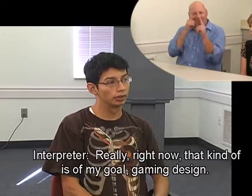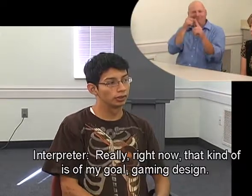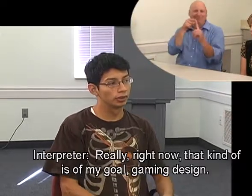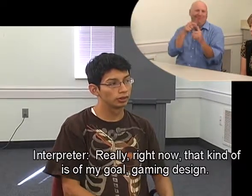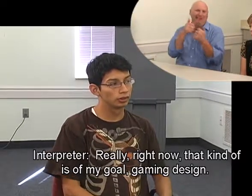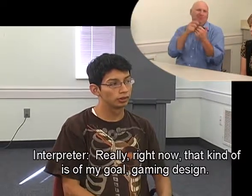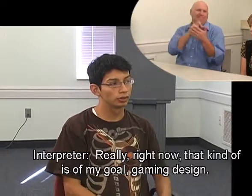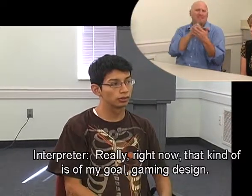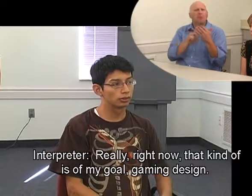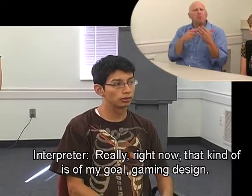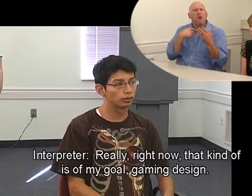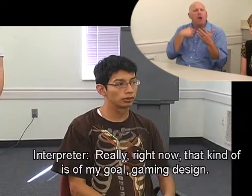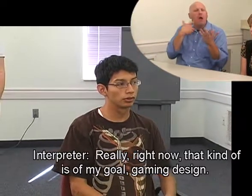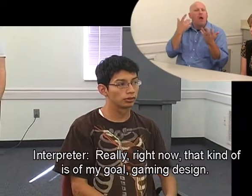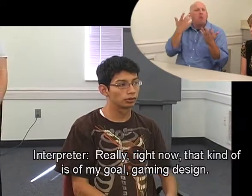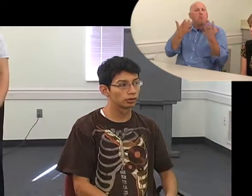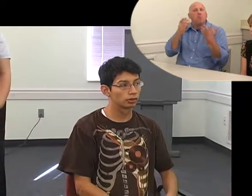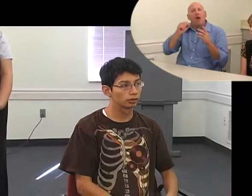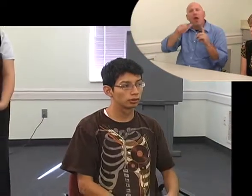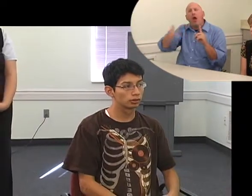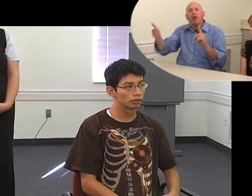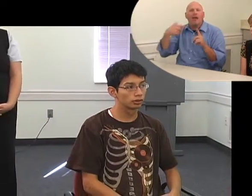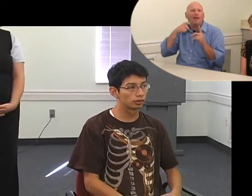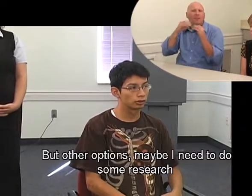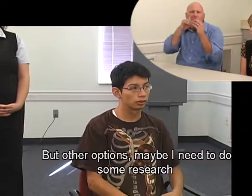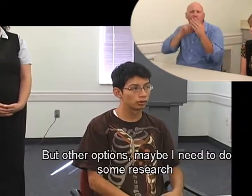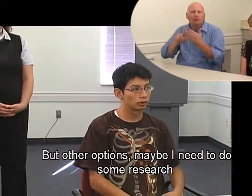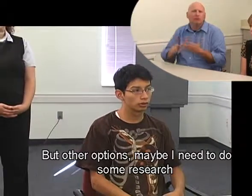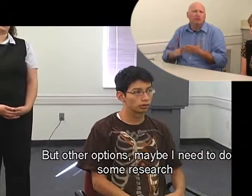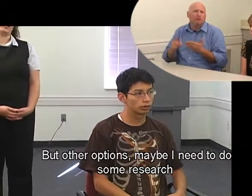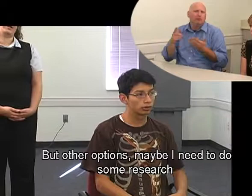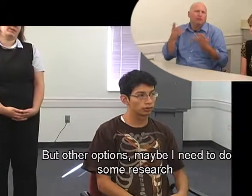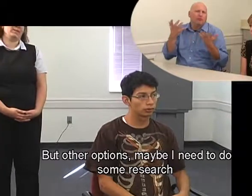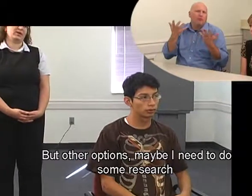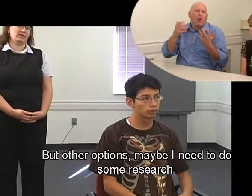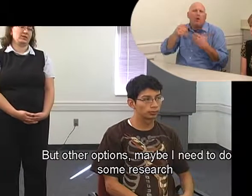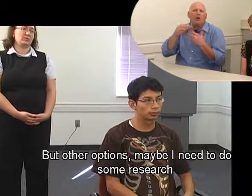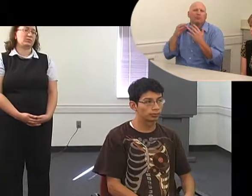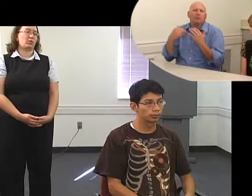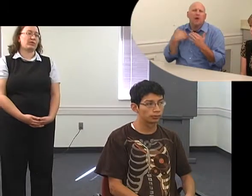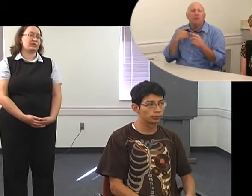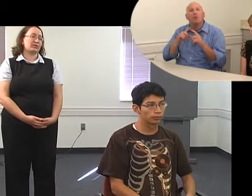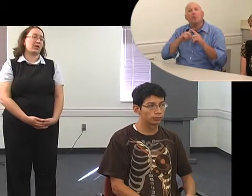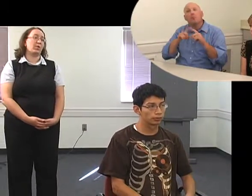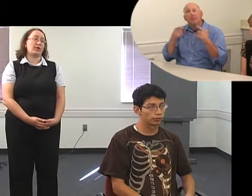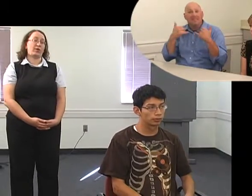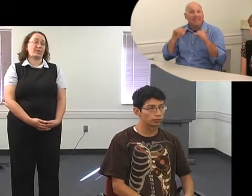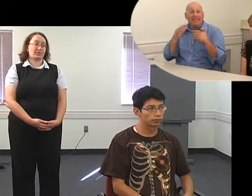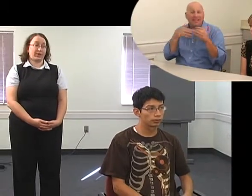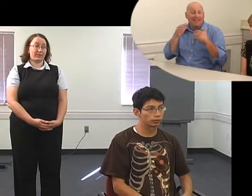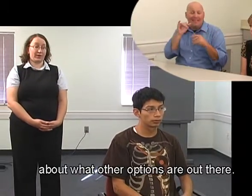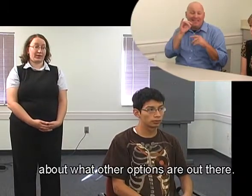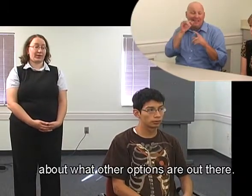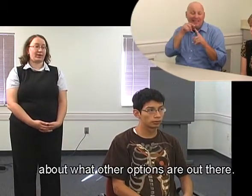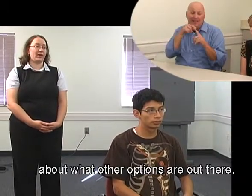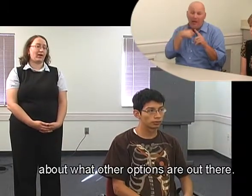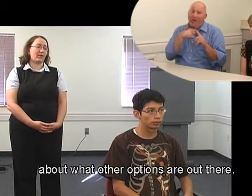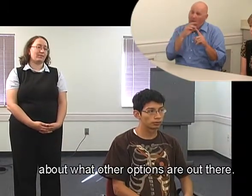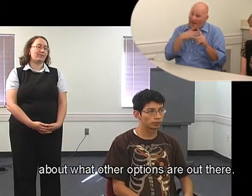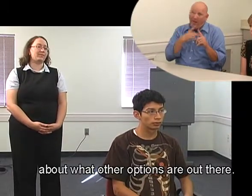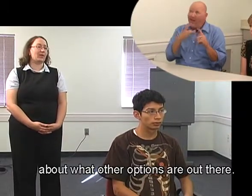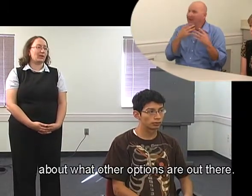really right now that is kind of my goal is a gaming design but other options I need to maybe I need to do some more research about what other options are out there